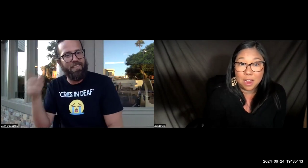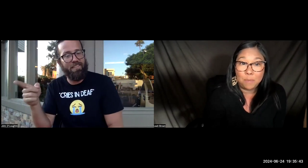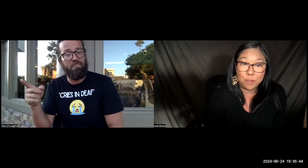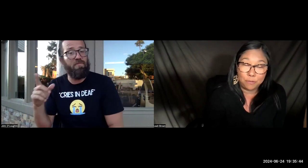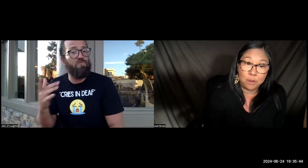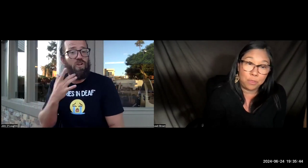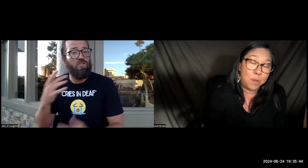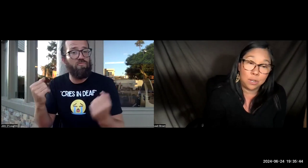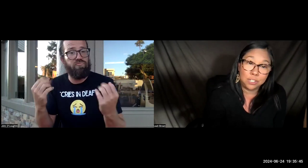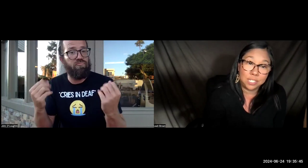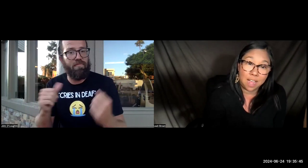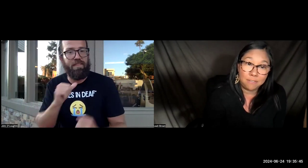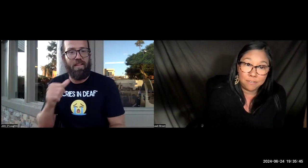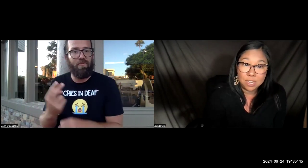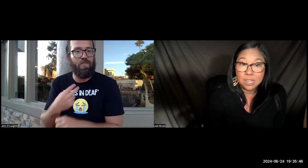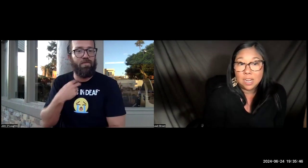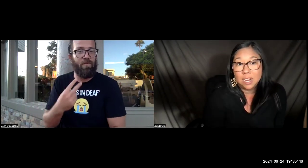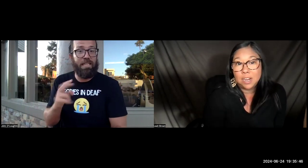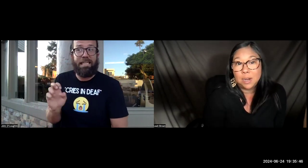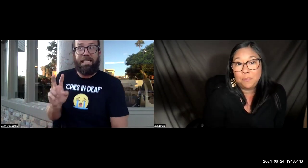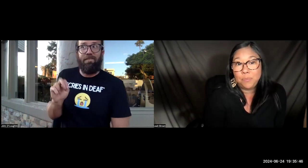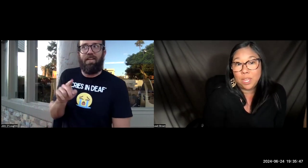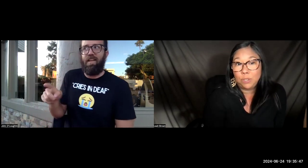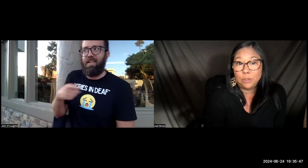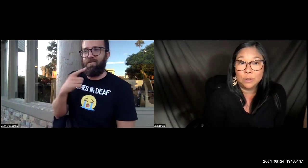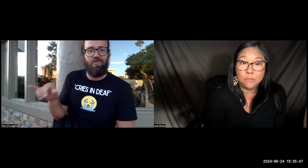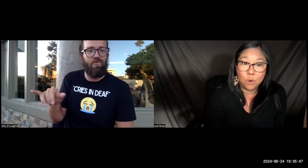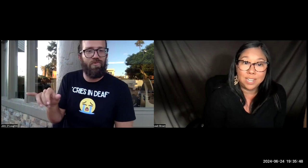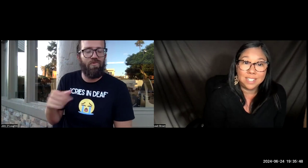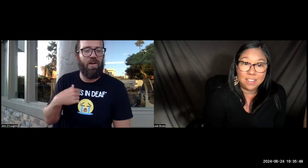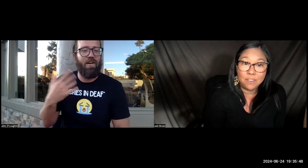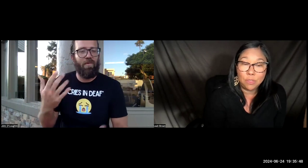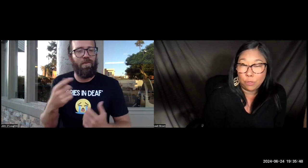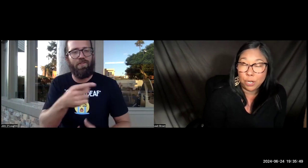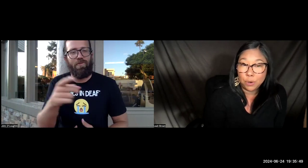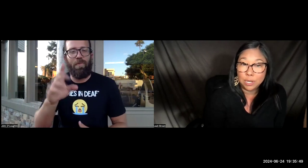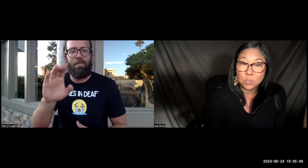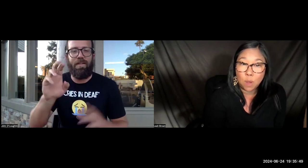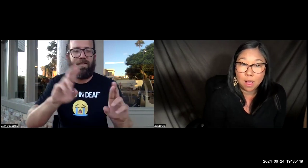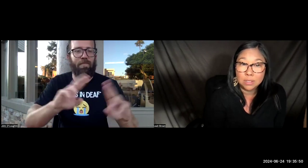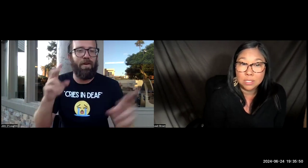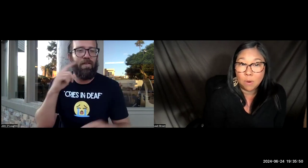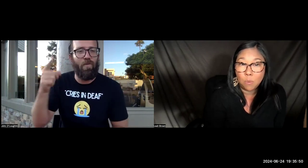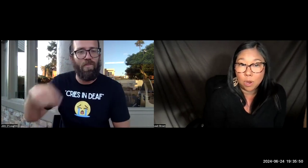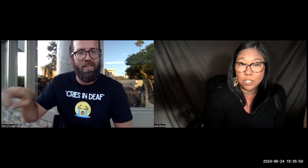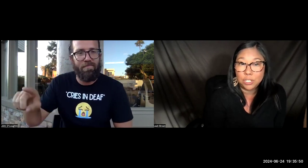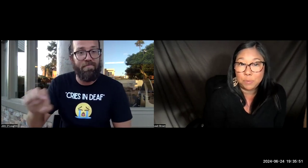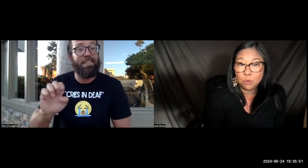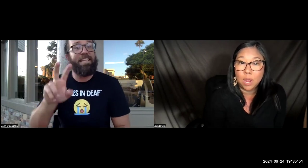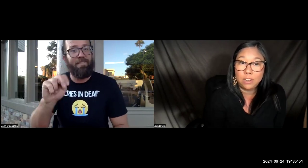Therefore, their parents are deaf. They don't use their voice, even though they're hearing as well. So I want you to be ready